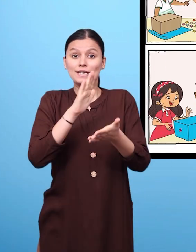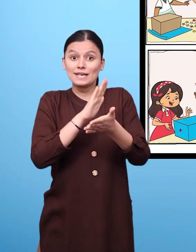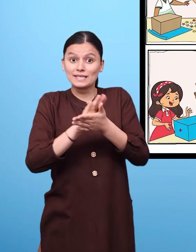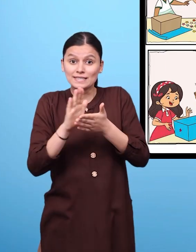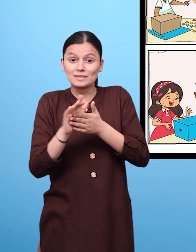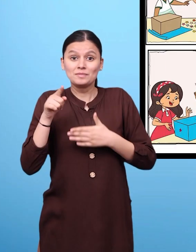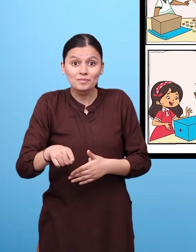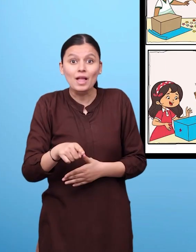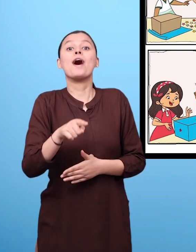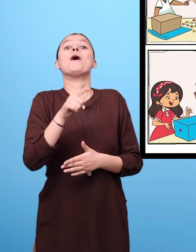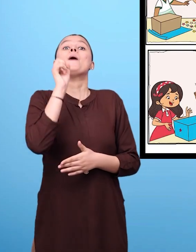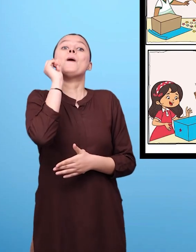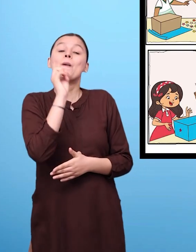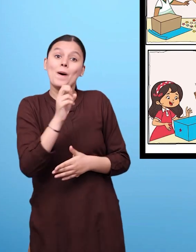decorate it with certain items.